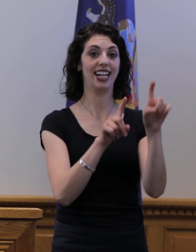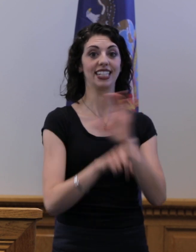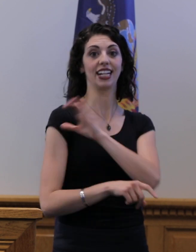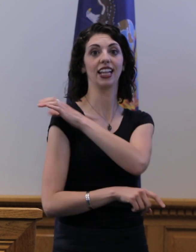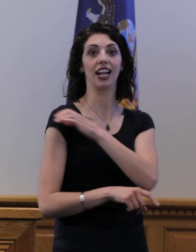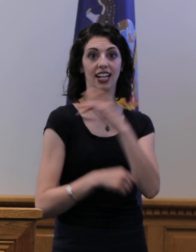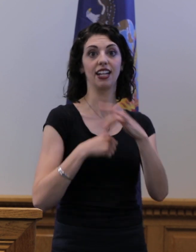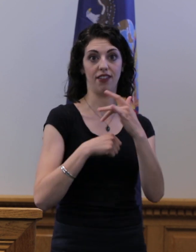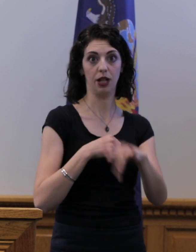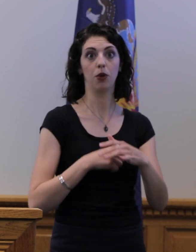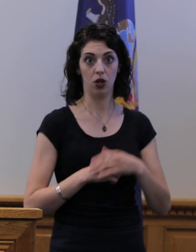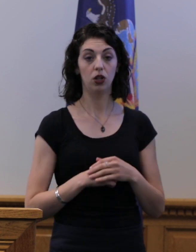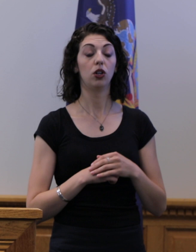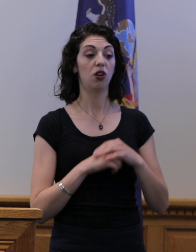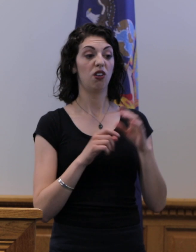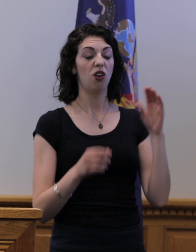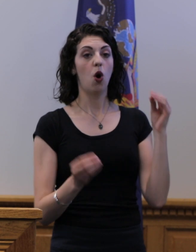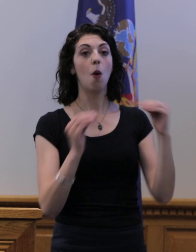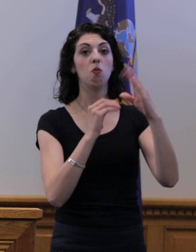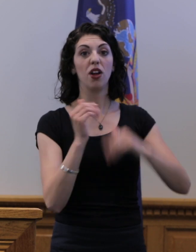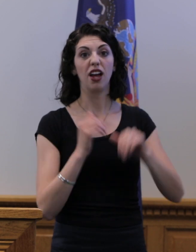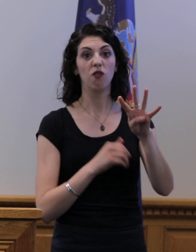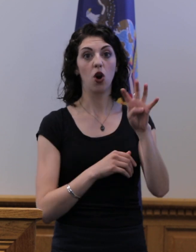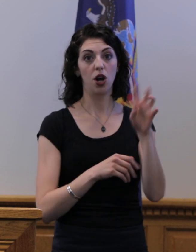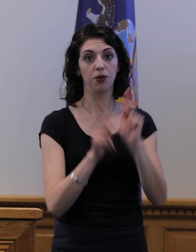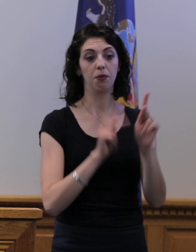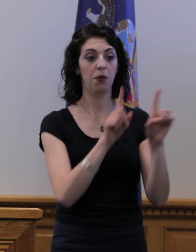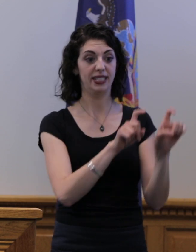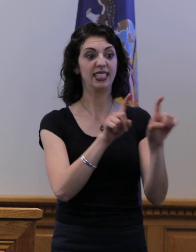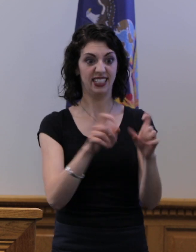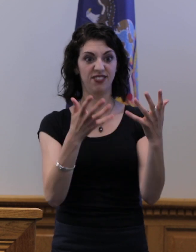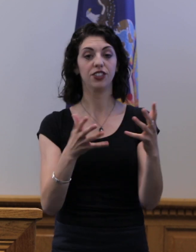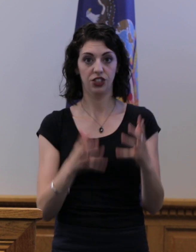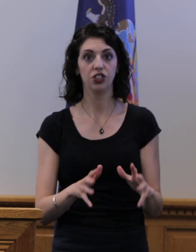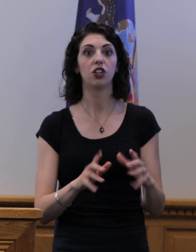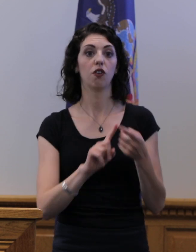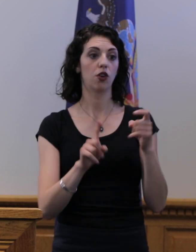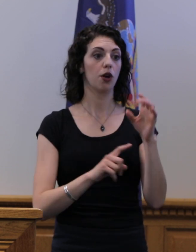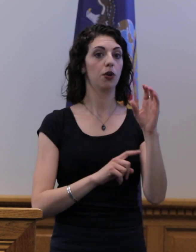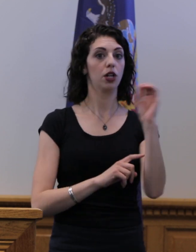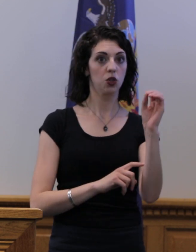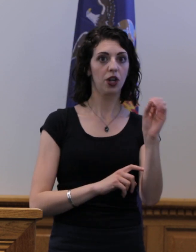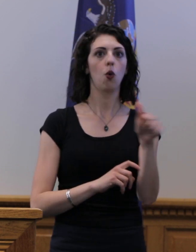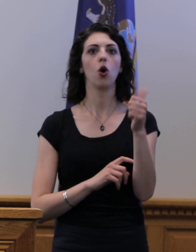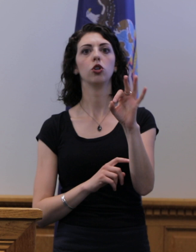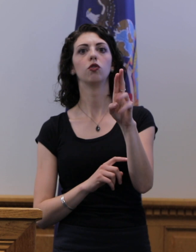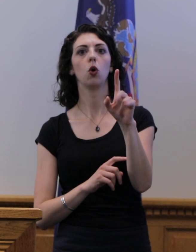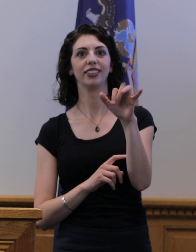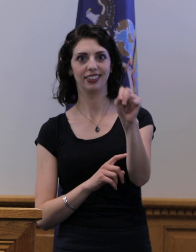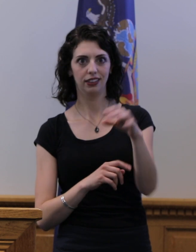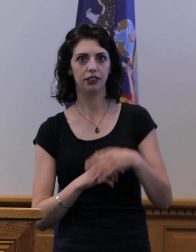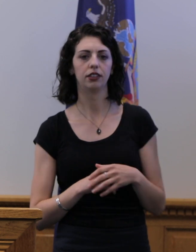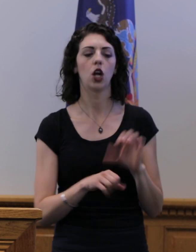We tested over 400 people in Fulton and Oswego in those couple of days. We are